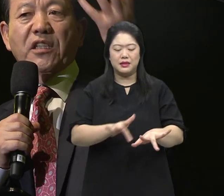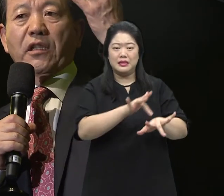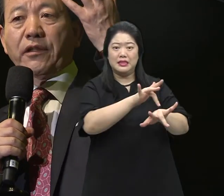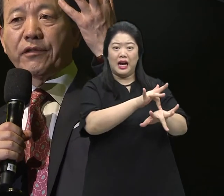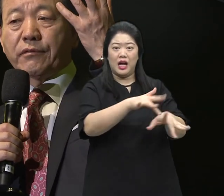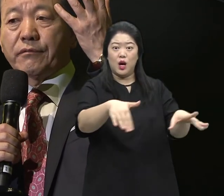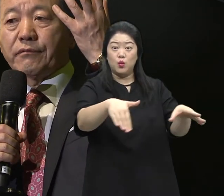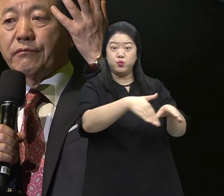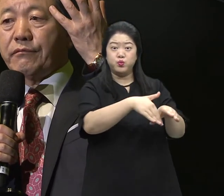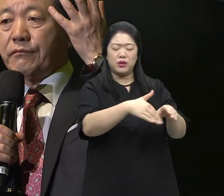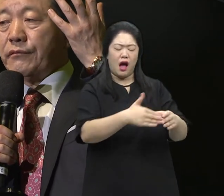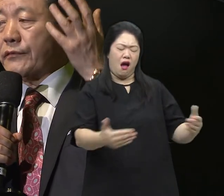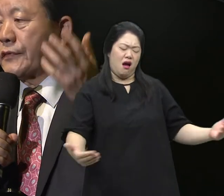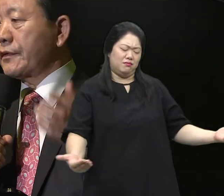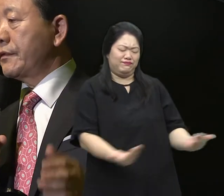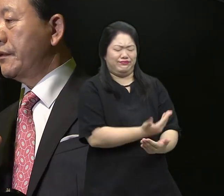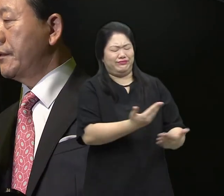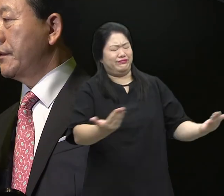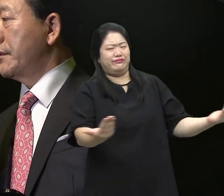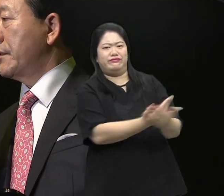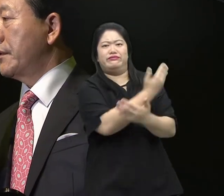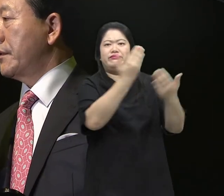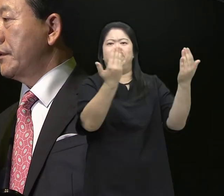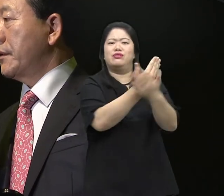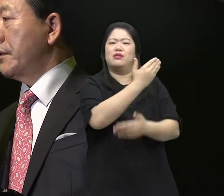That right now, Satan's culture has arisen so much.